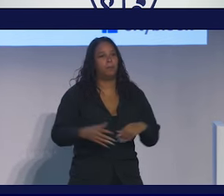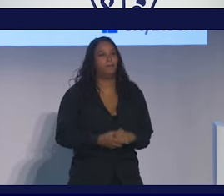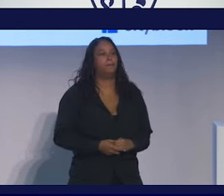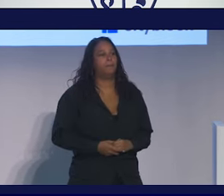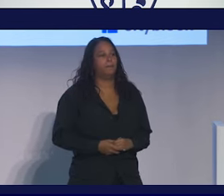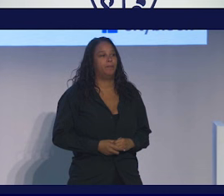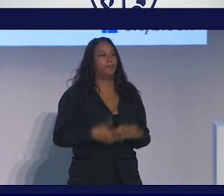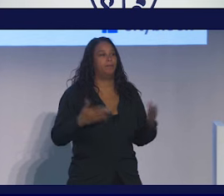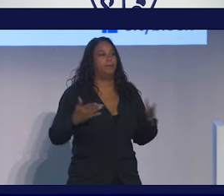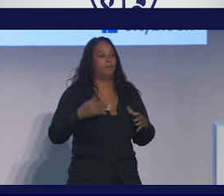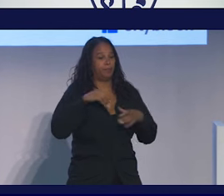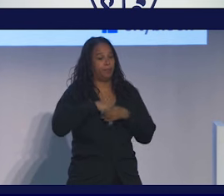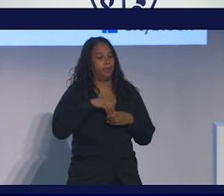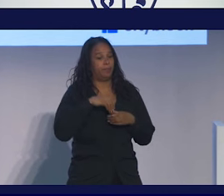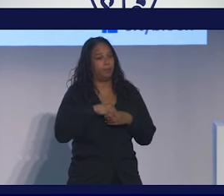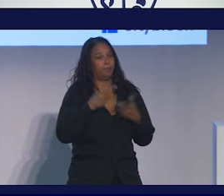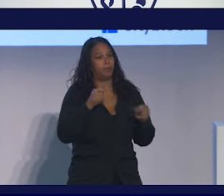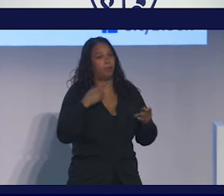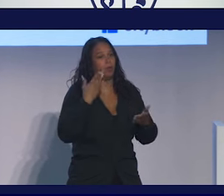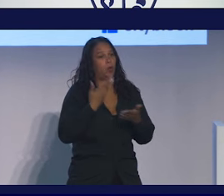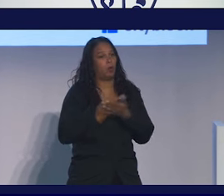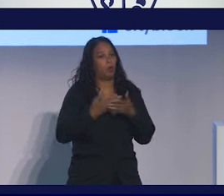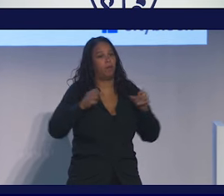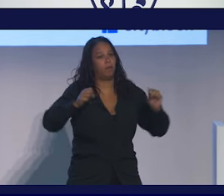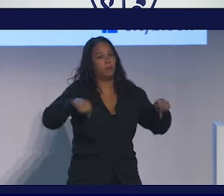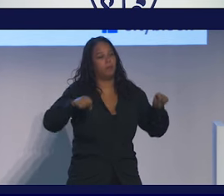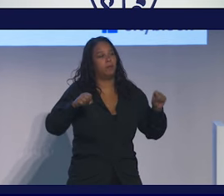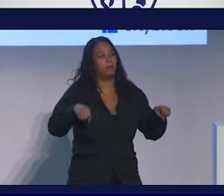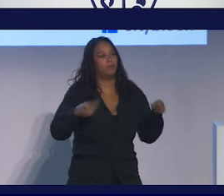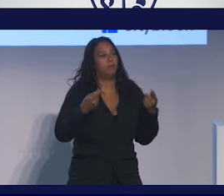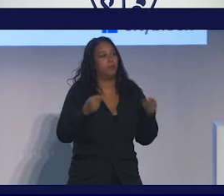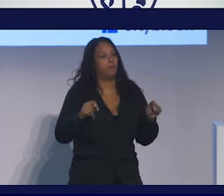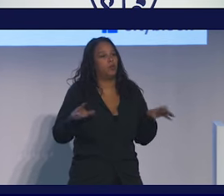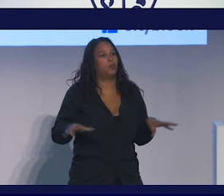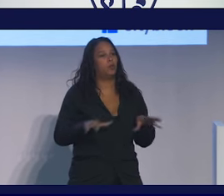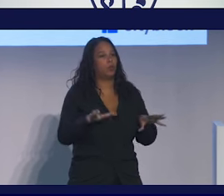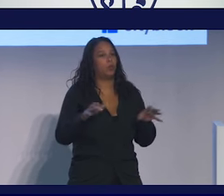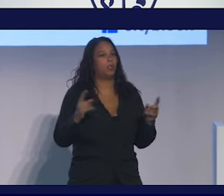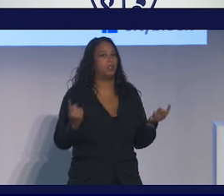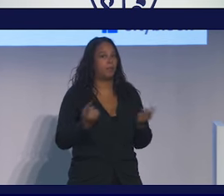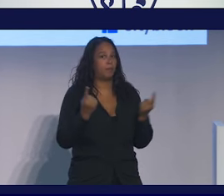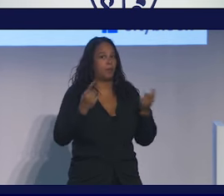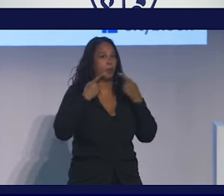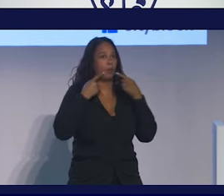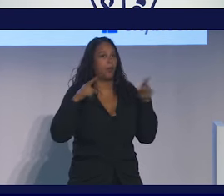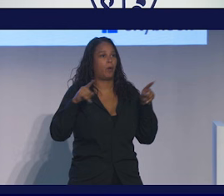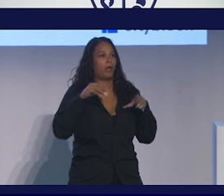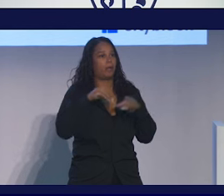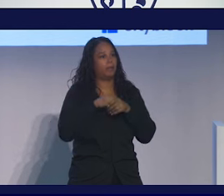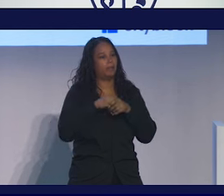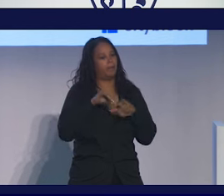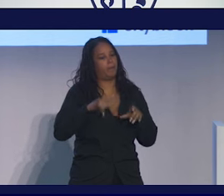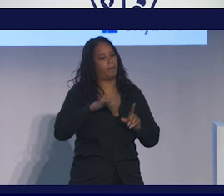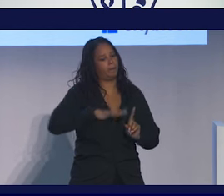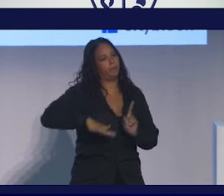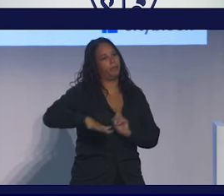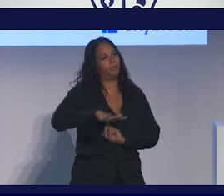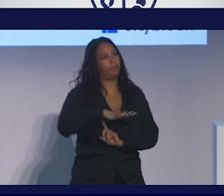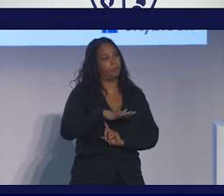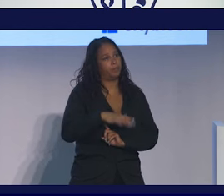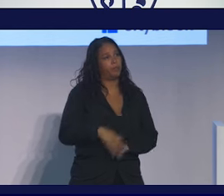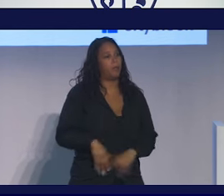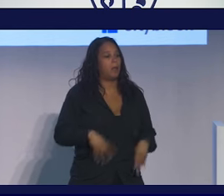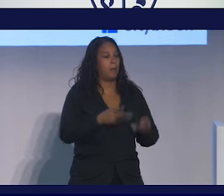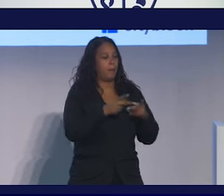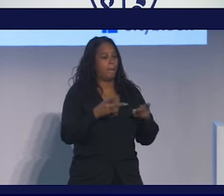tenet here is to try to prove that it's possible to do something that works in such a heterogeneous environment. It works in places that have